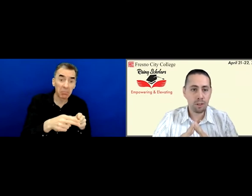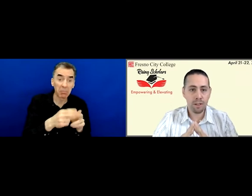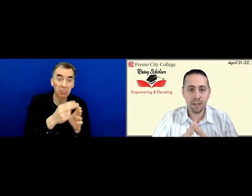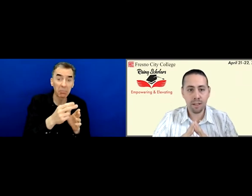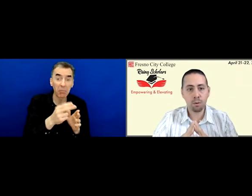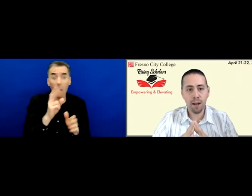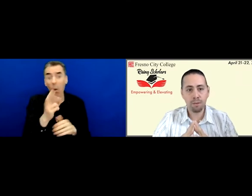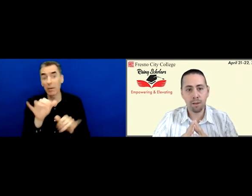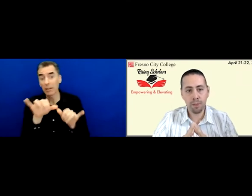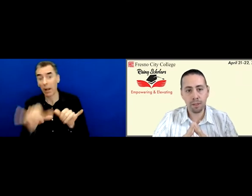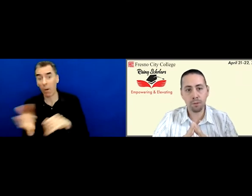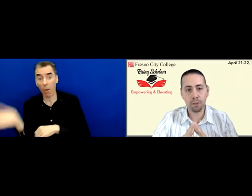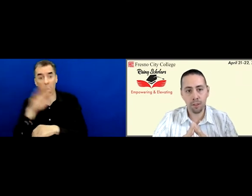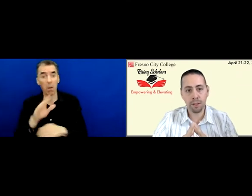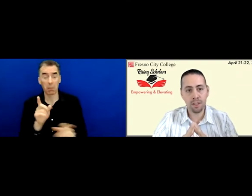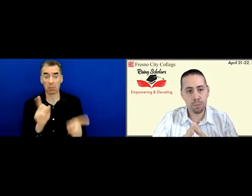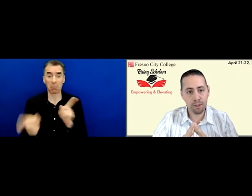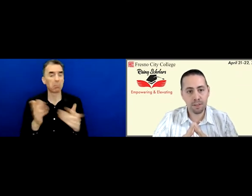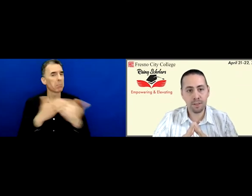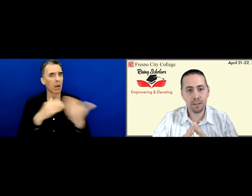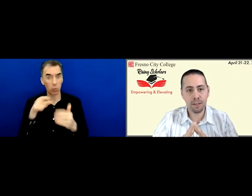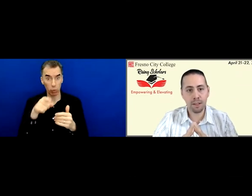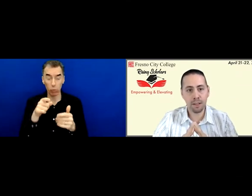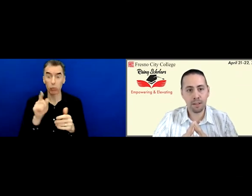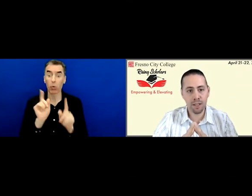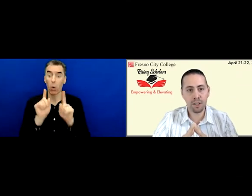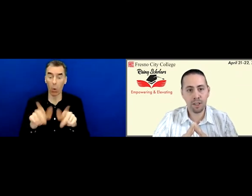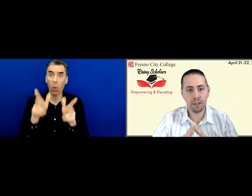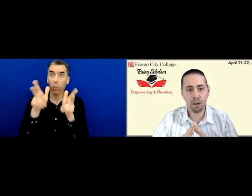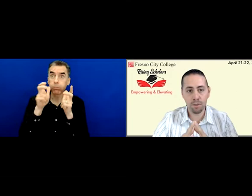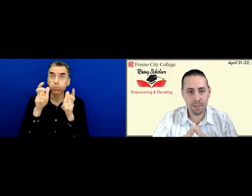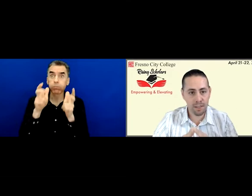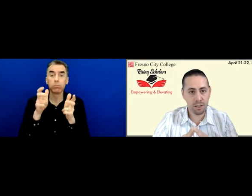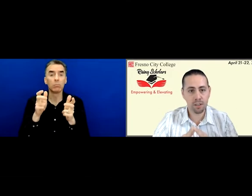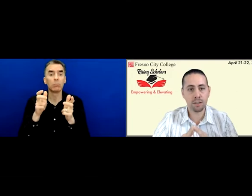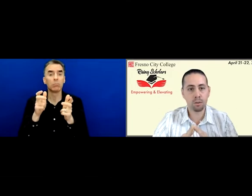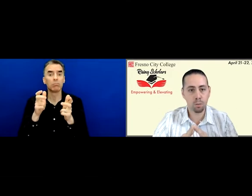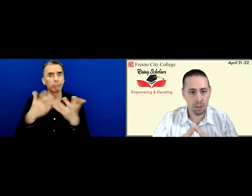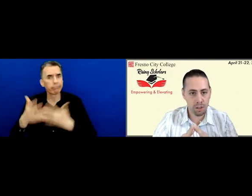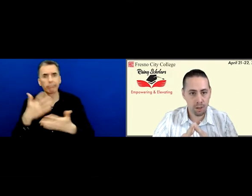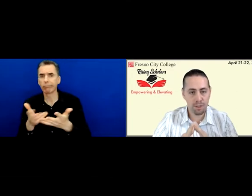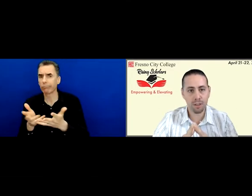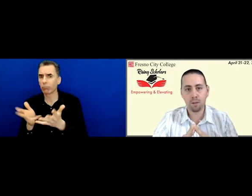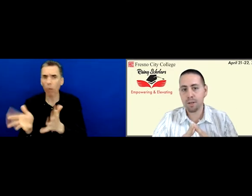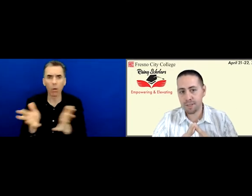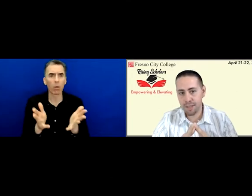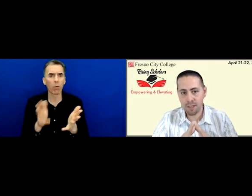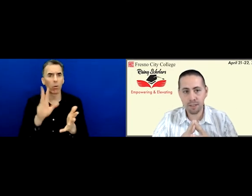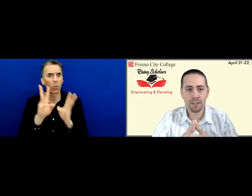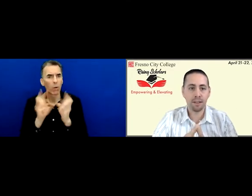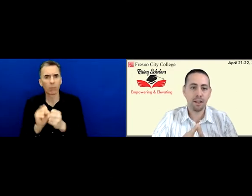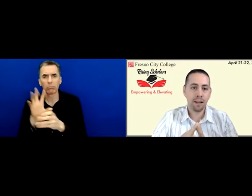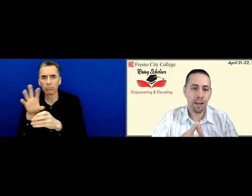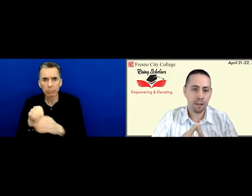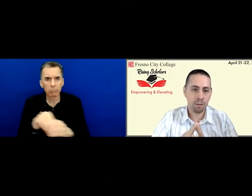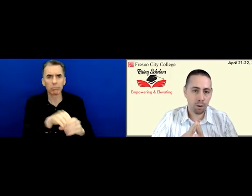we trust that you will have a meaningful learning experience engaging in conversations, workshops, presentations,